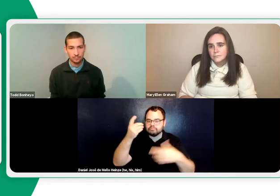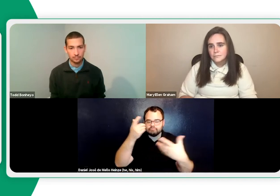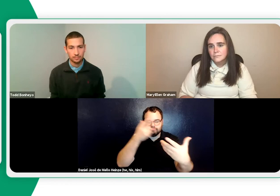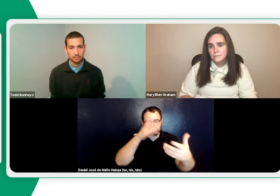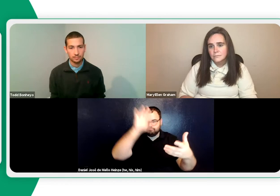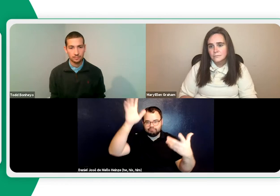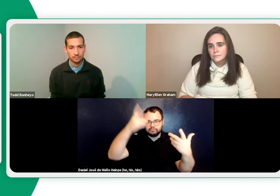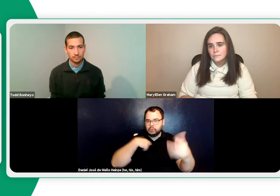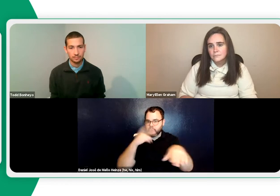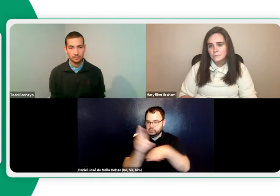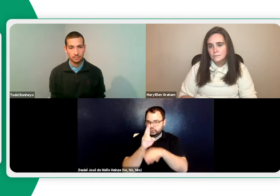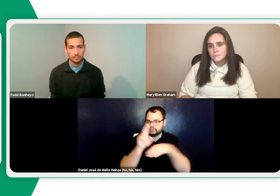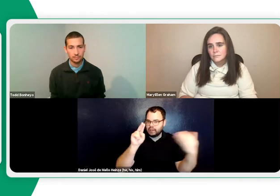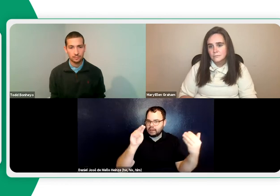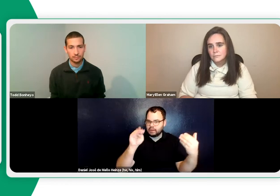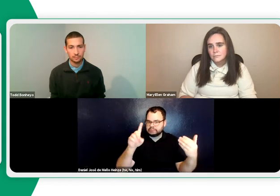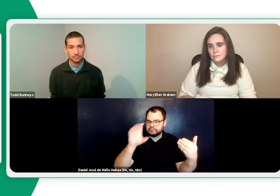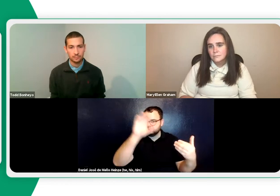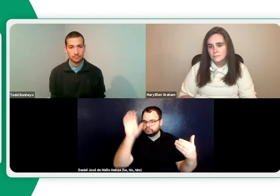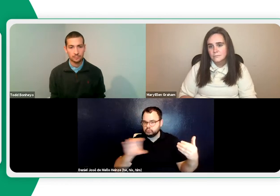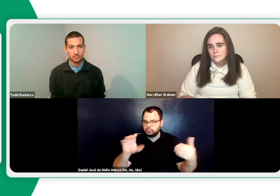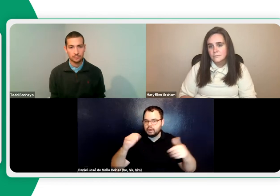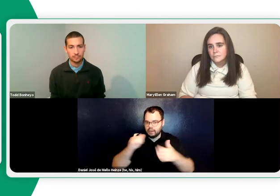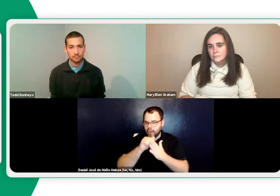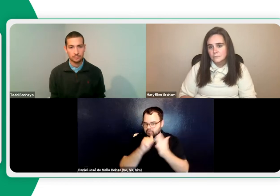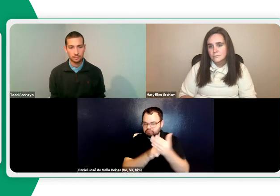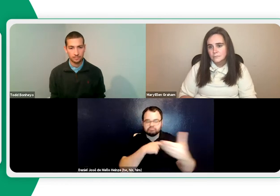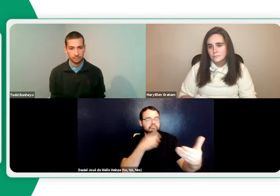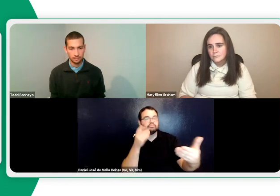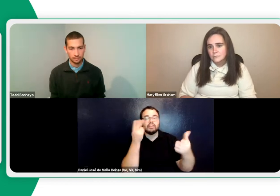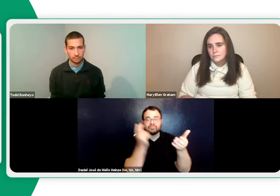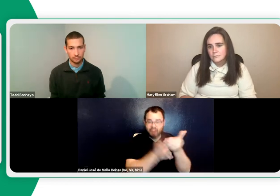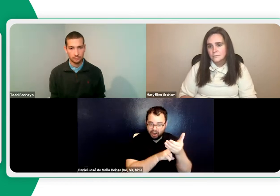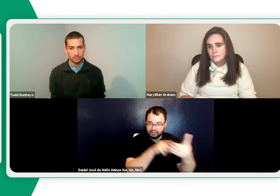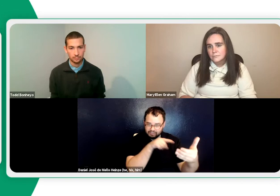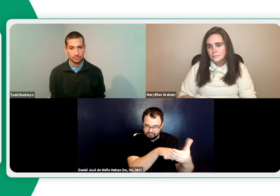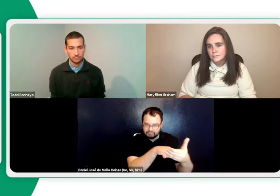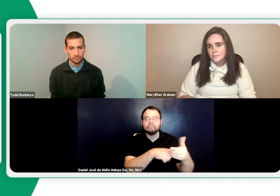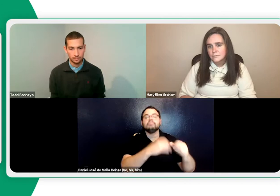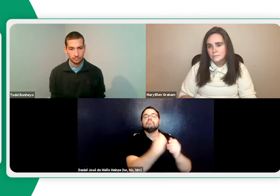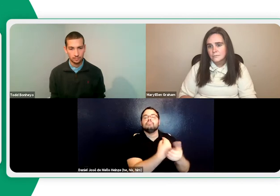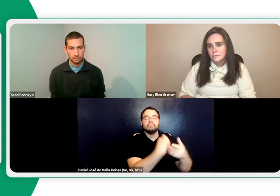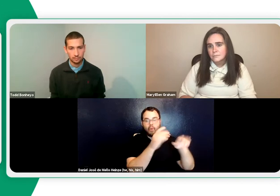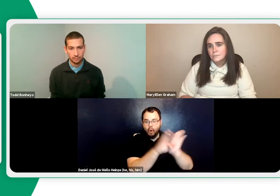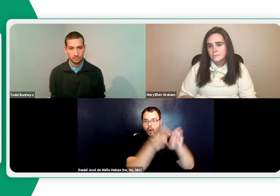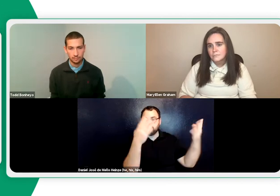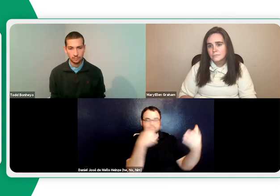of bringing them with me, I will go to Home Depot and use NMSD's Zoom account on my iPhone.